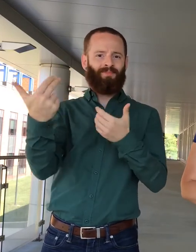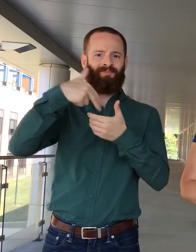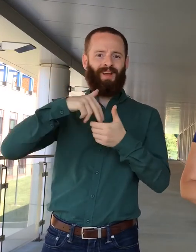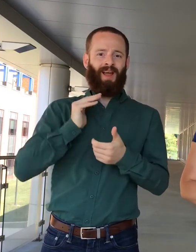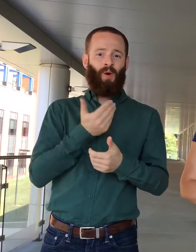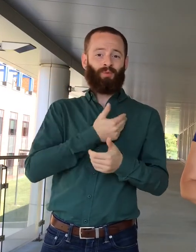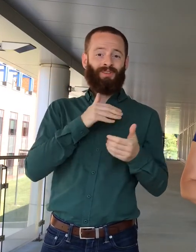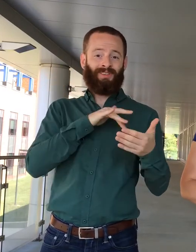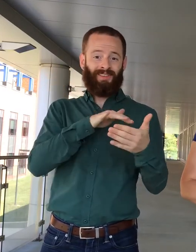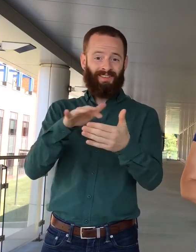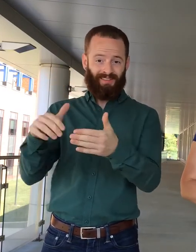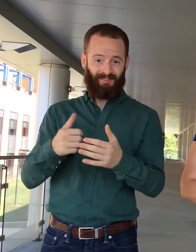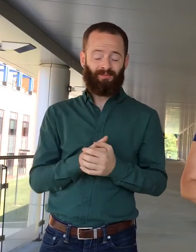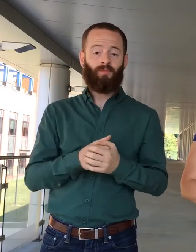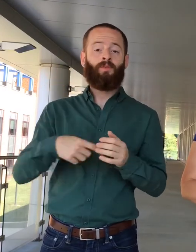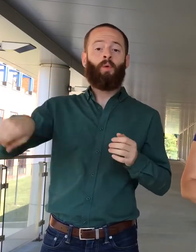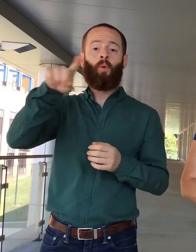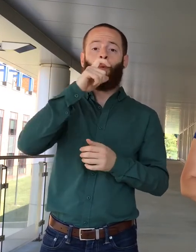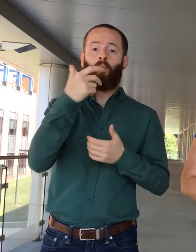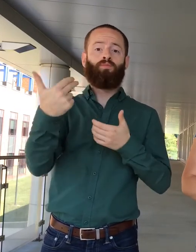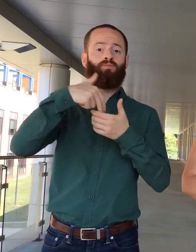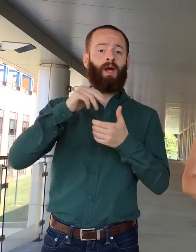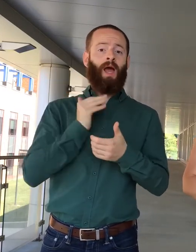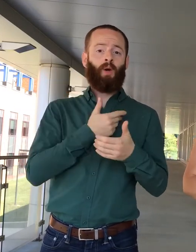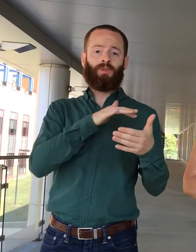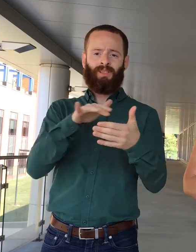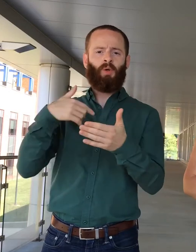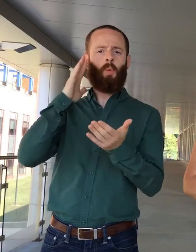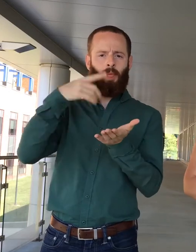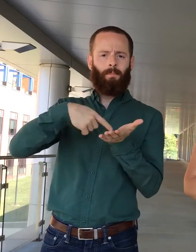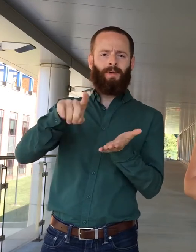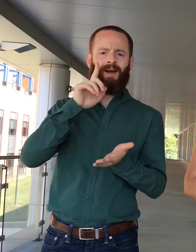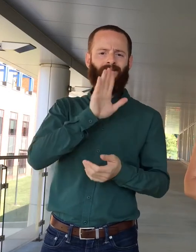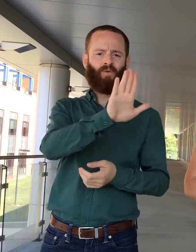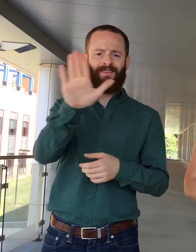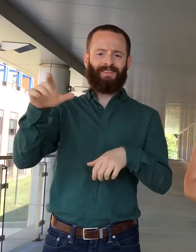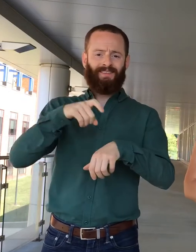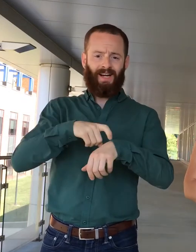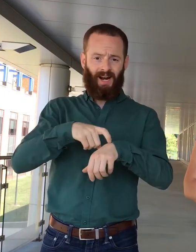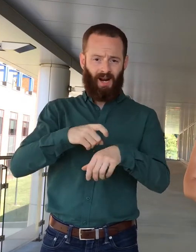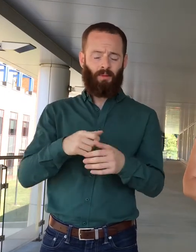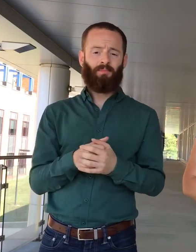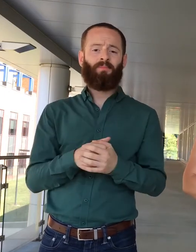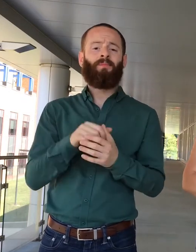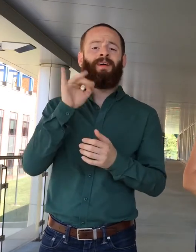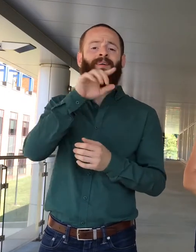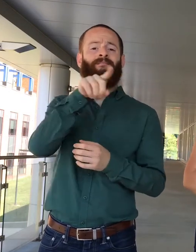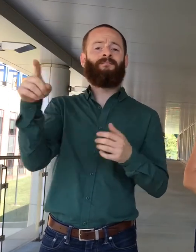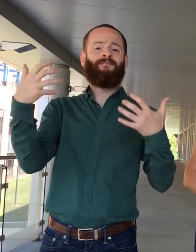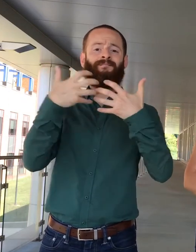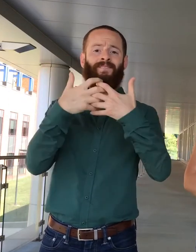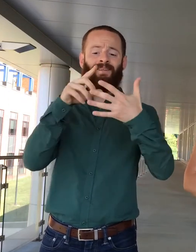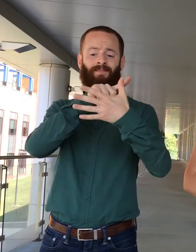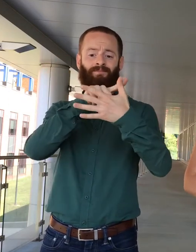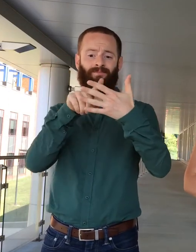implants to participate in our study. All participants will be paid for their time. We invite you to participate in our study